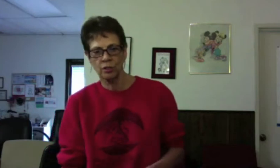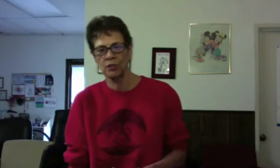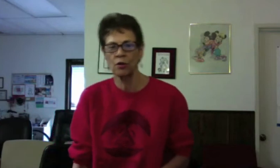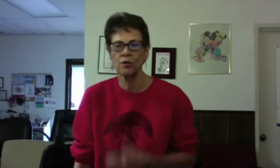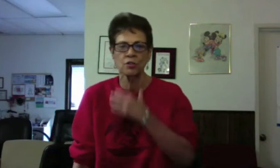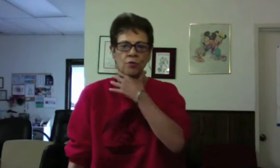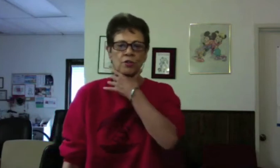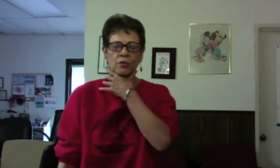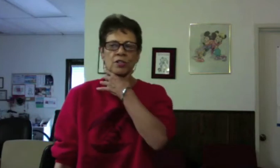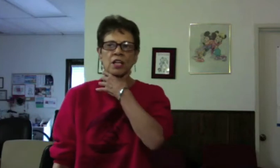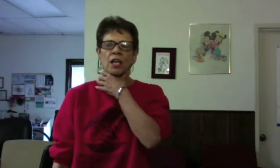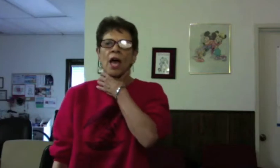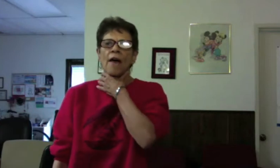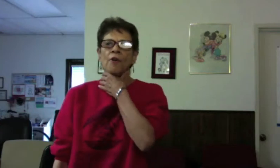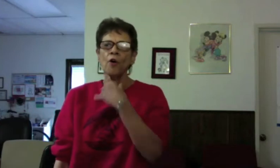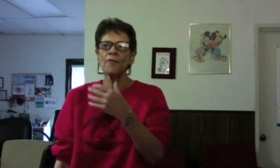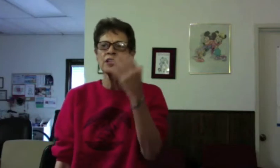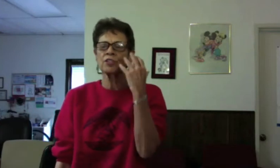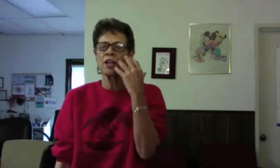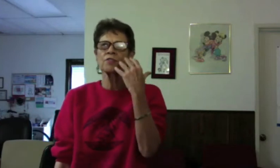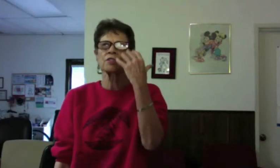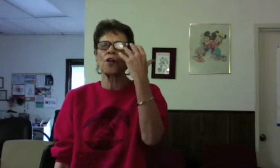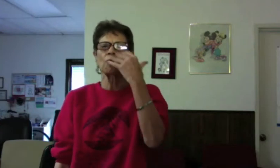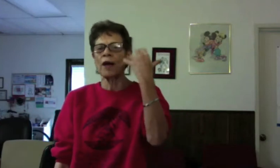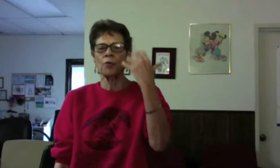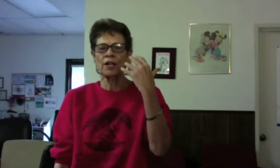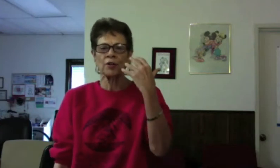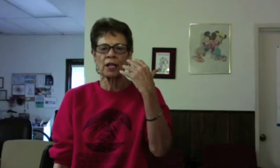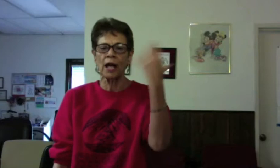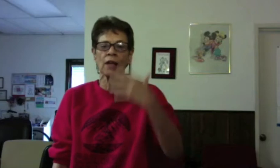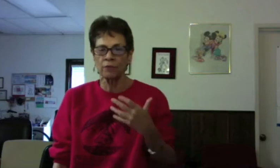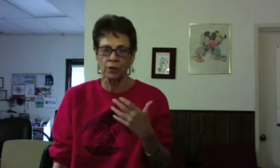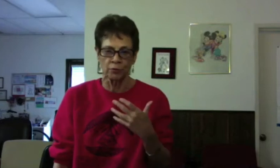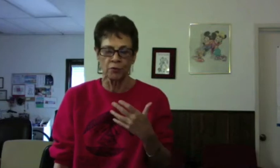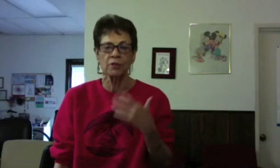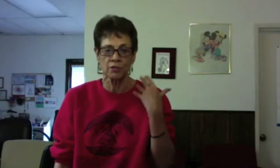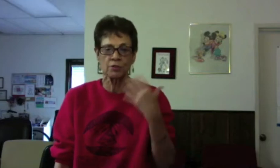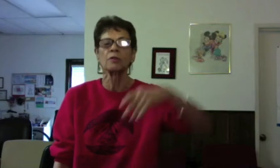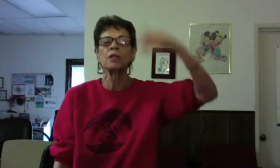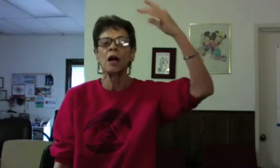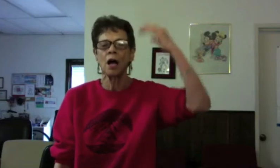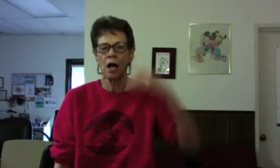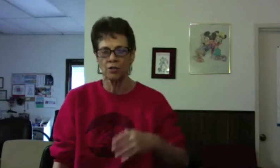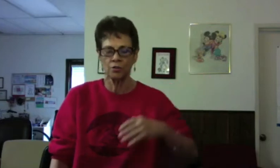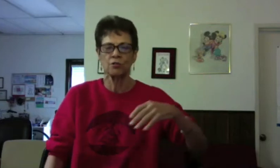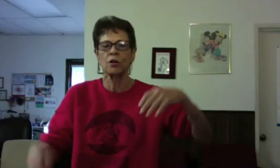be your lowest note that you can sing. The whole thing is not to start right away in your head. I don't have a low note. Yes, you do. So you just go.